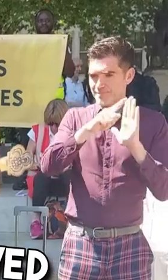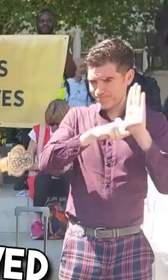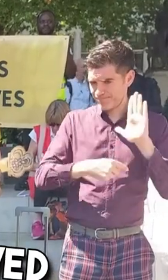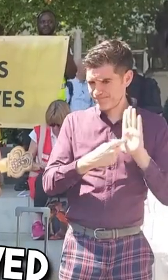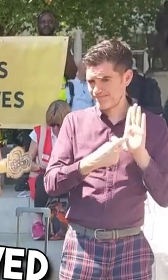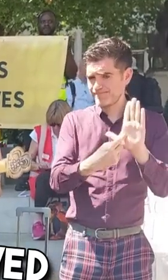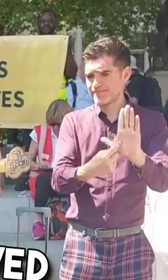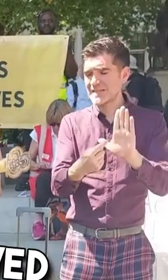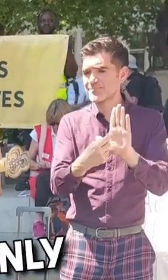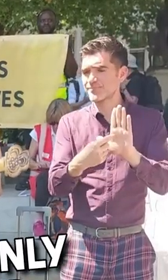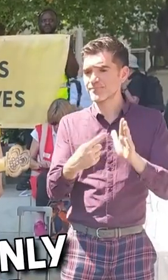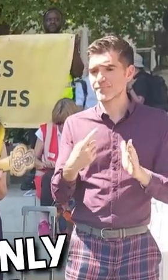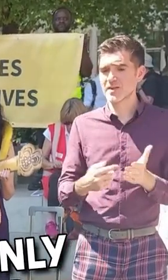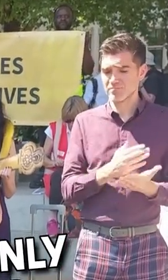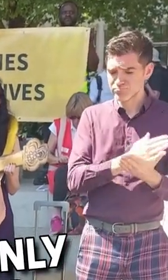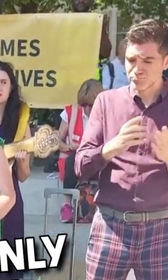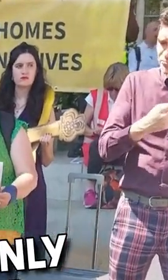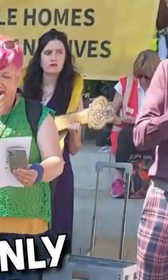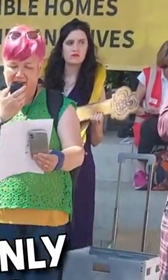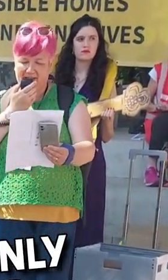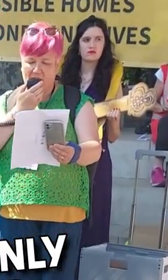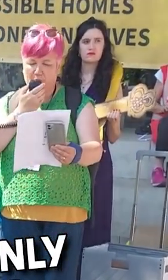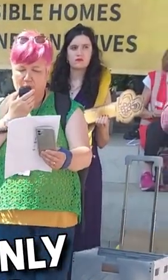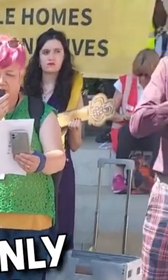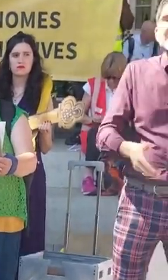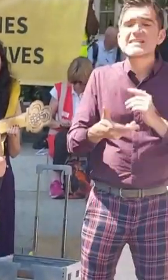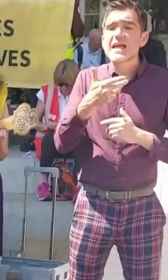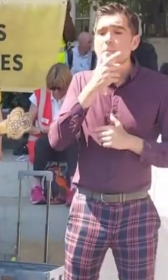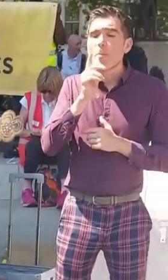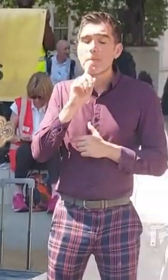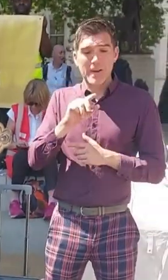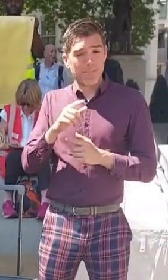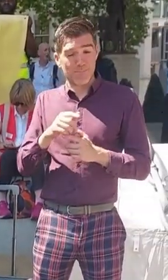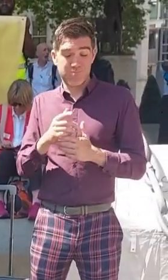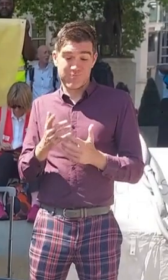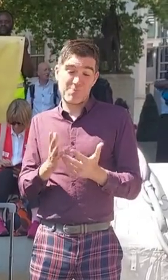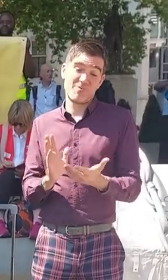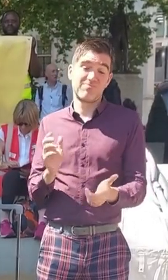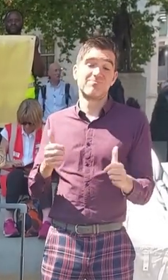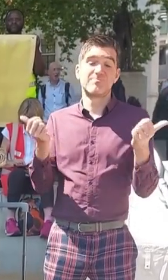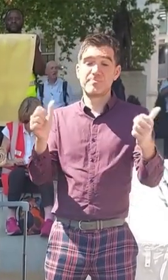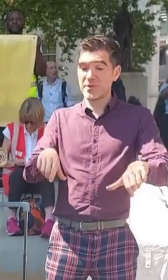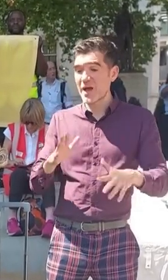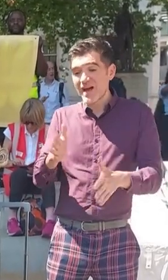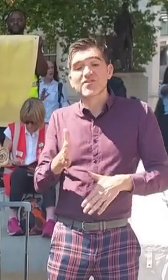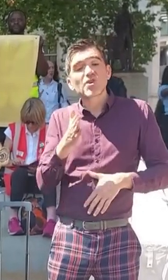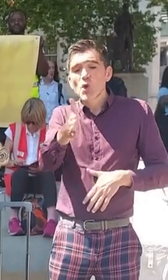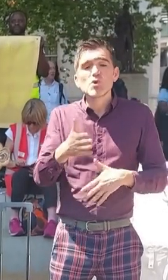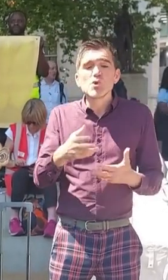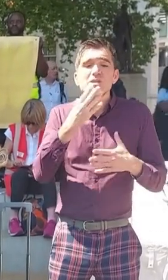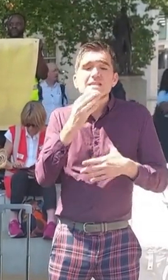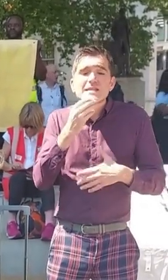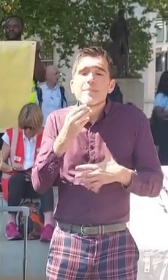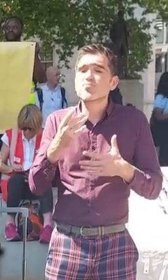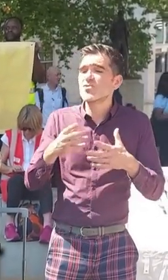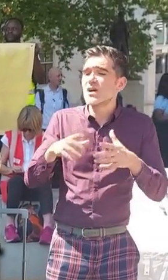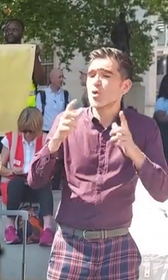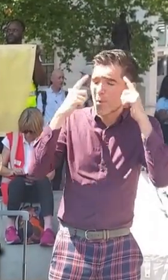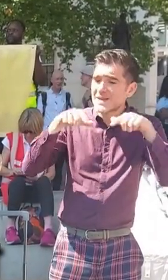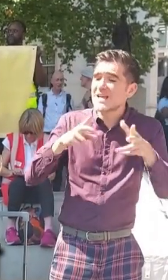disabled people most commonly end up in temporary accommodation when they flee domestic abuse.